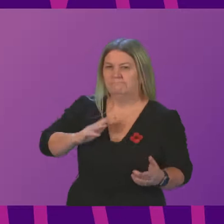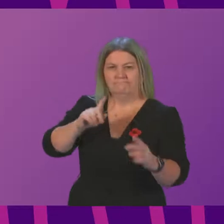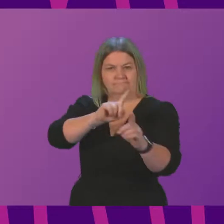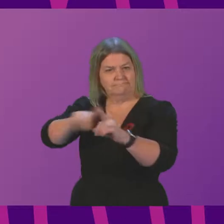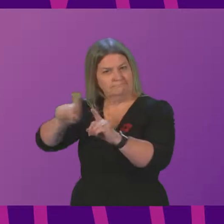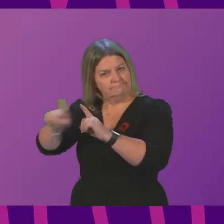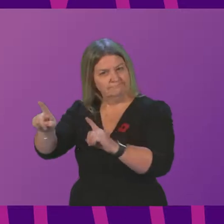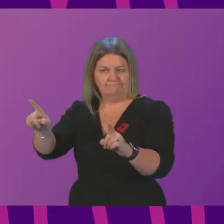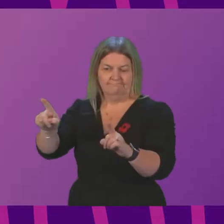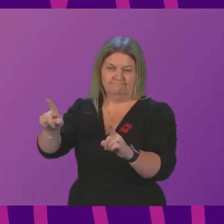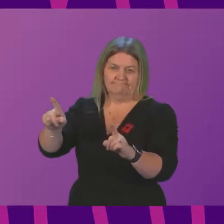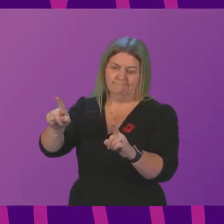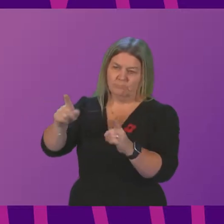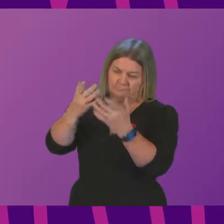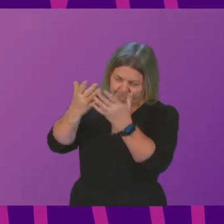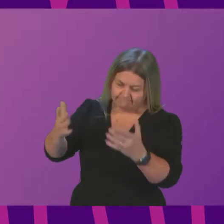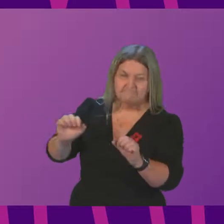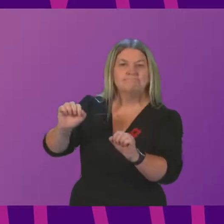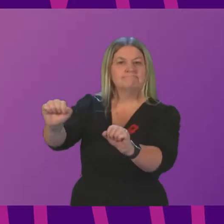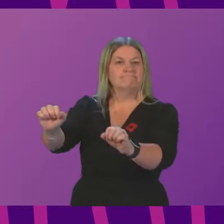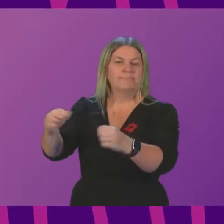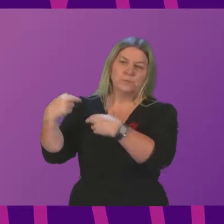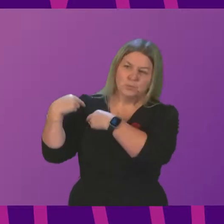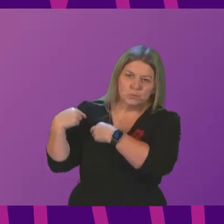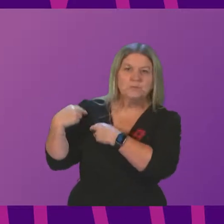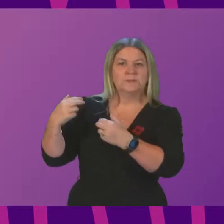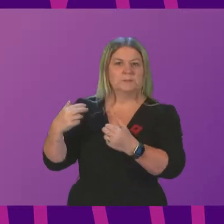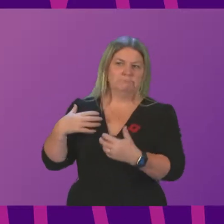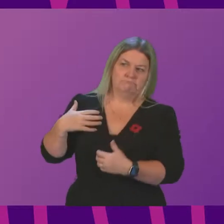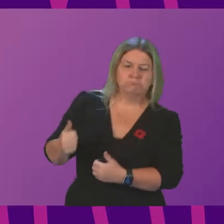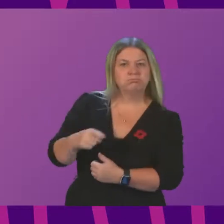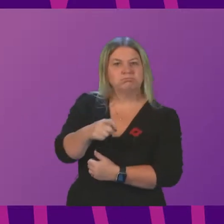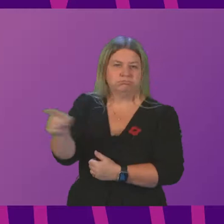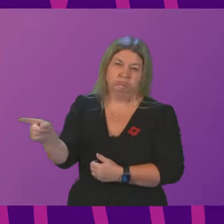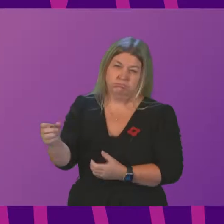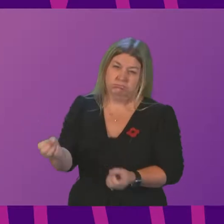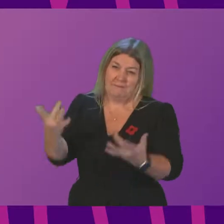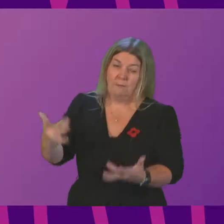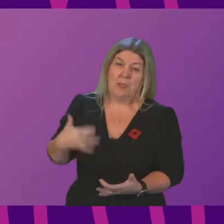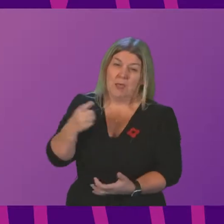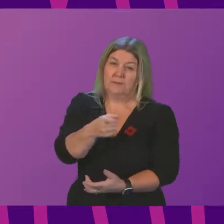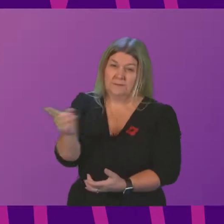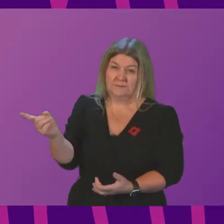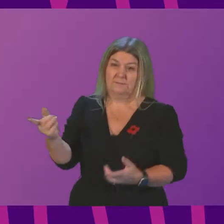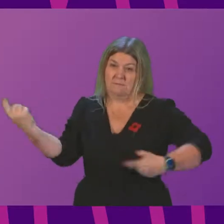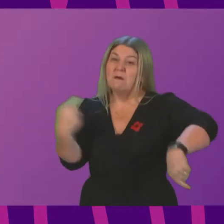on their duty and courage and to make clear that those have made their ultimate sacrifice that we will always remember them. We should also thank